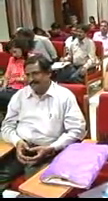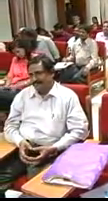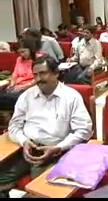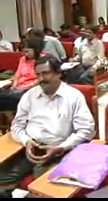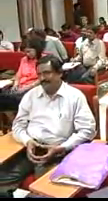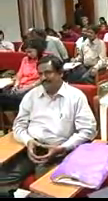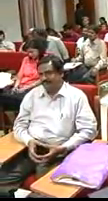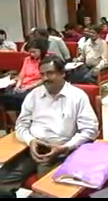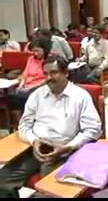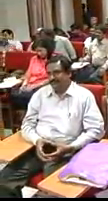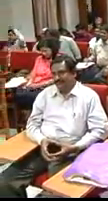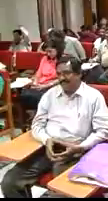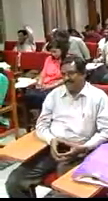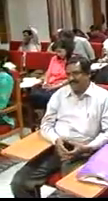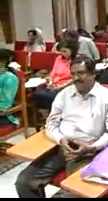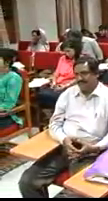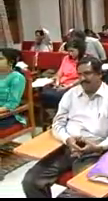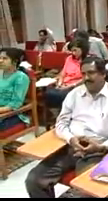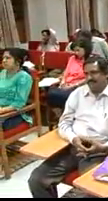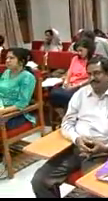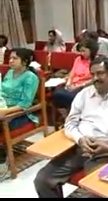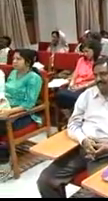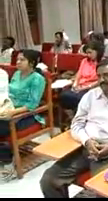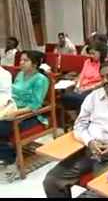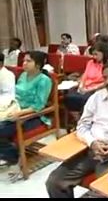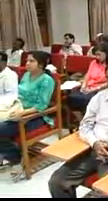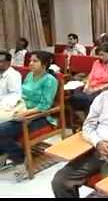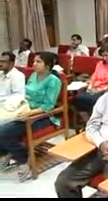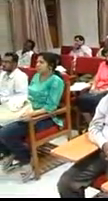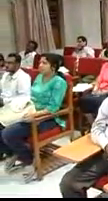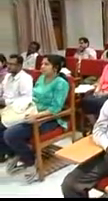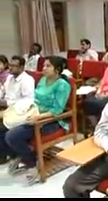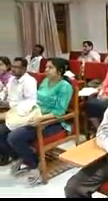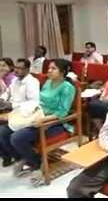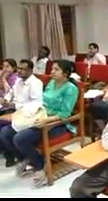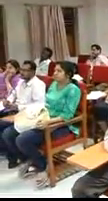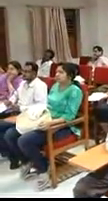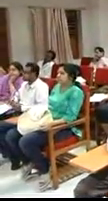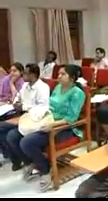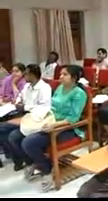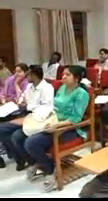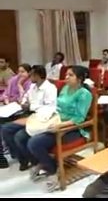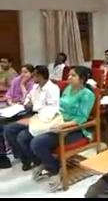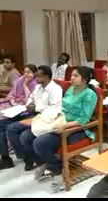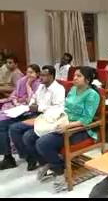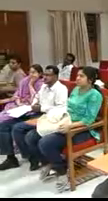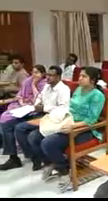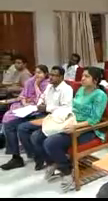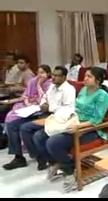And the actual people who were to be affected were denied attending the public hearing.